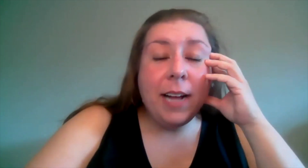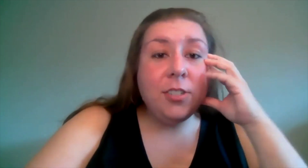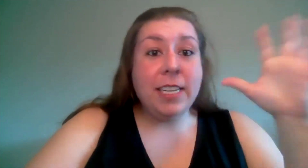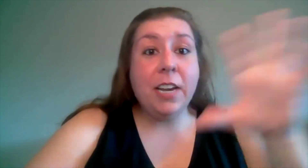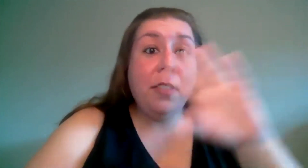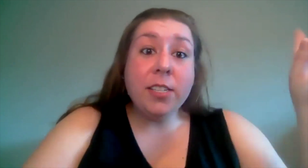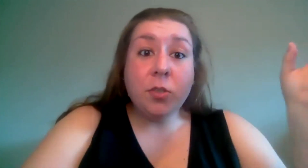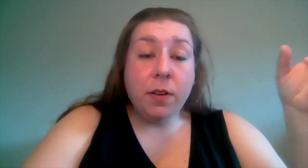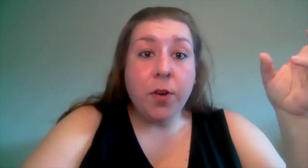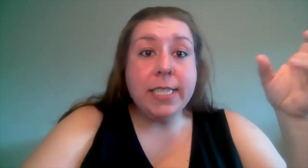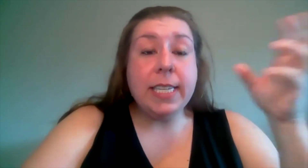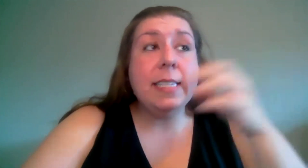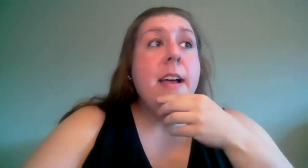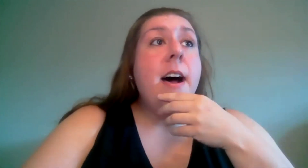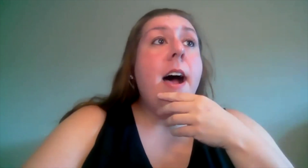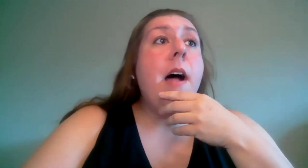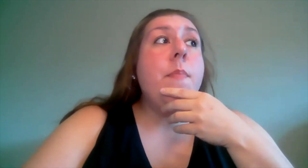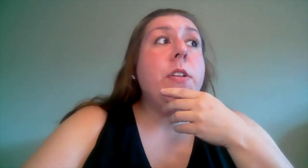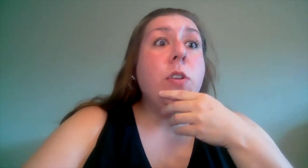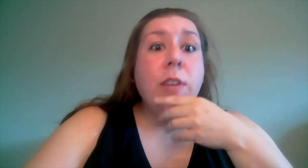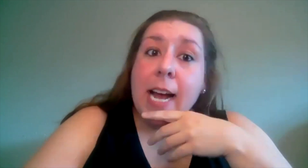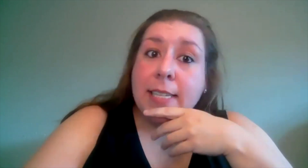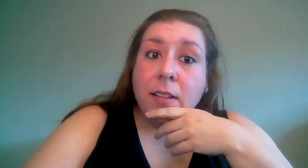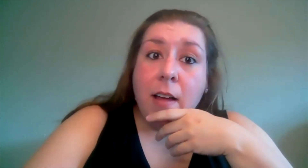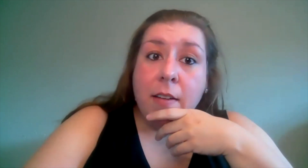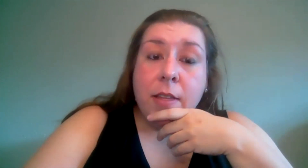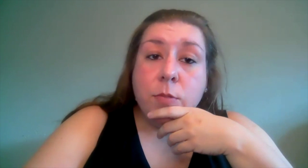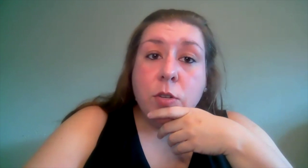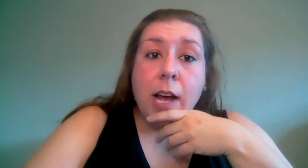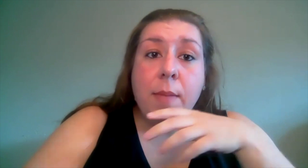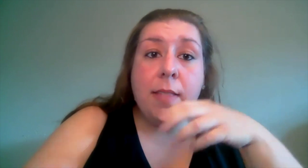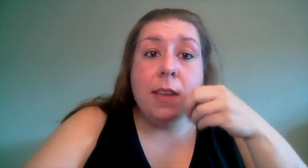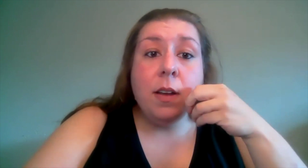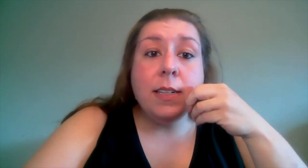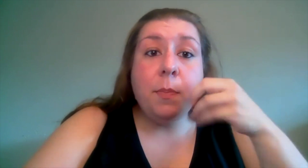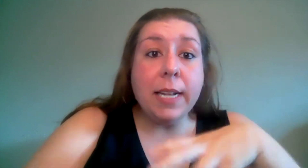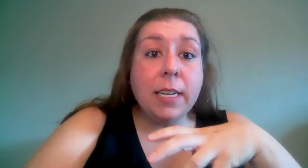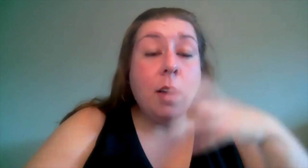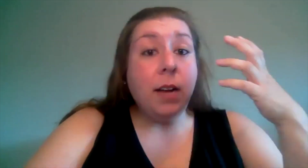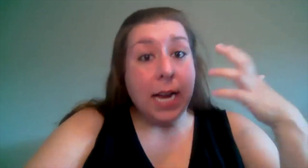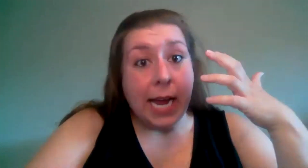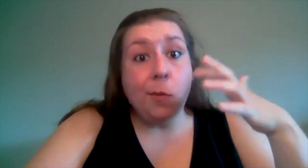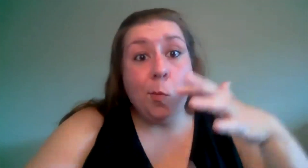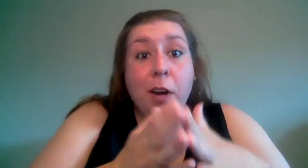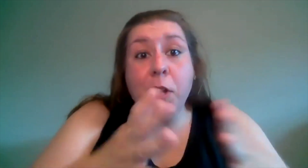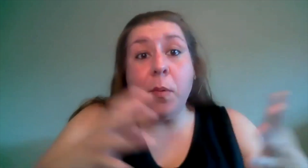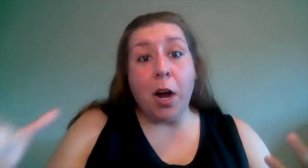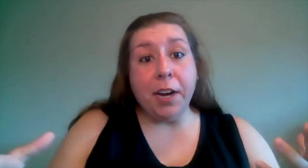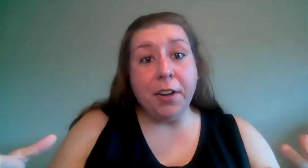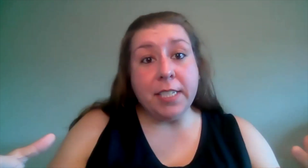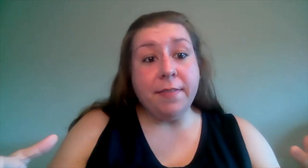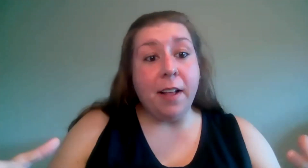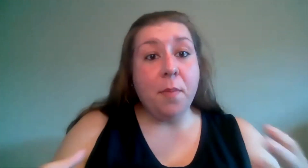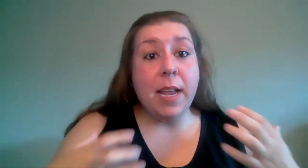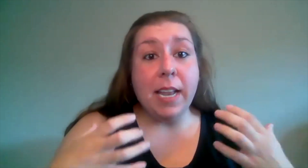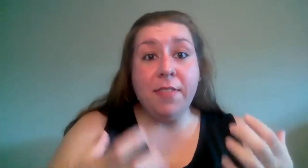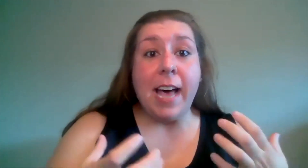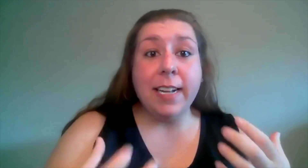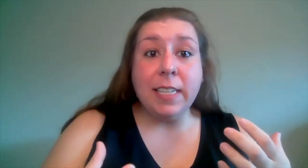imagine to hear these three voices um so yes a lot of them do come and then depending on again where you are in your development if that is